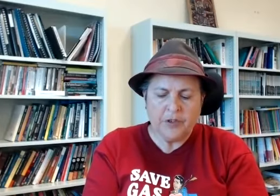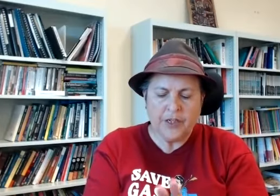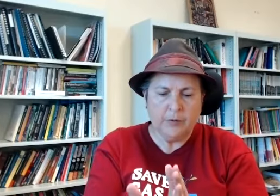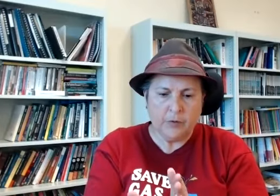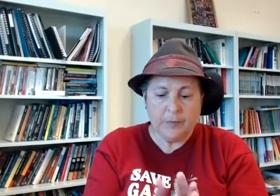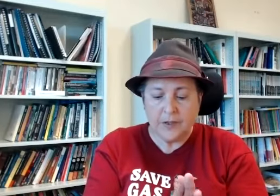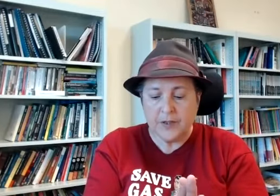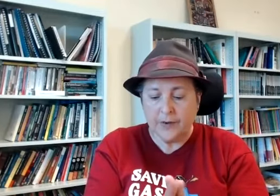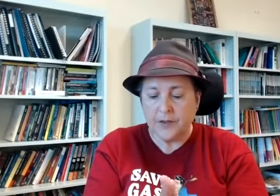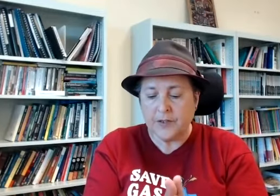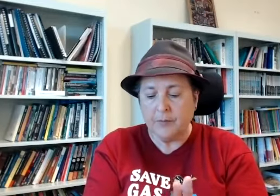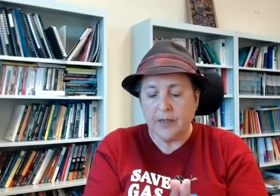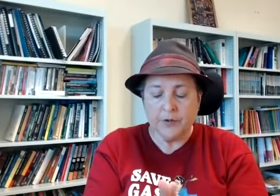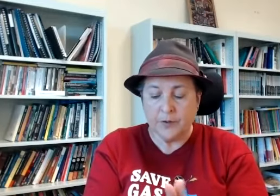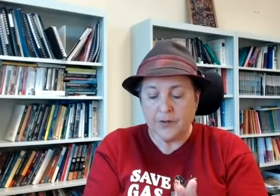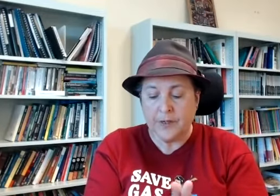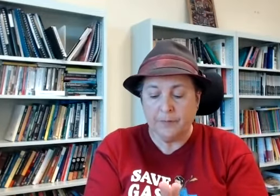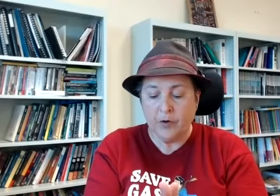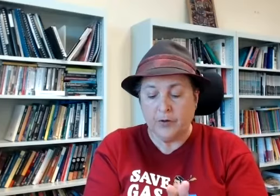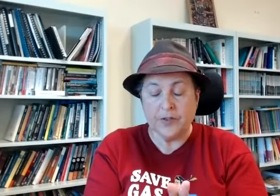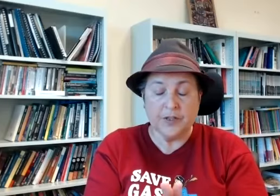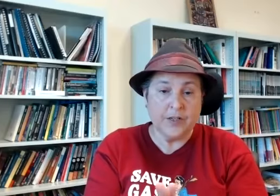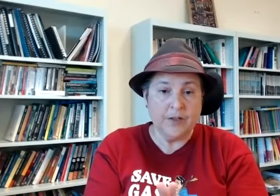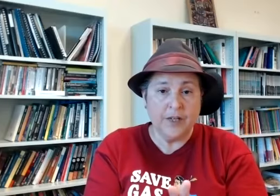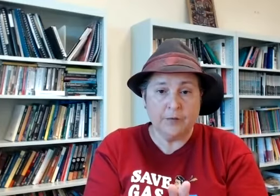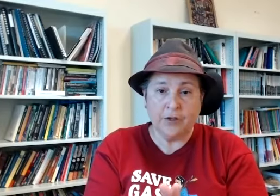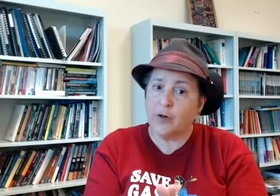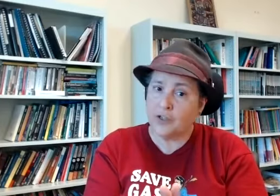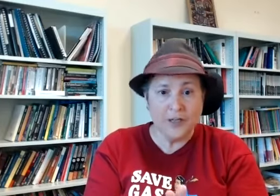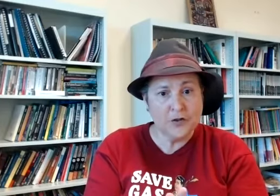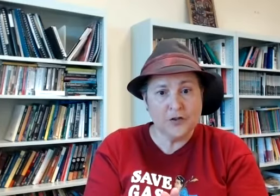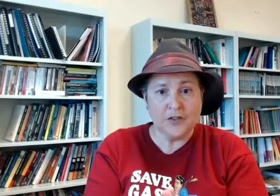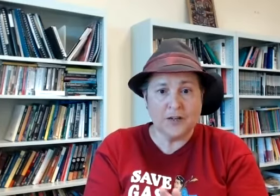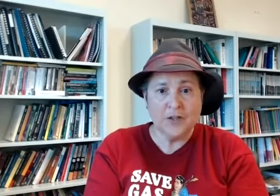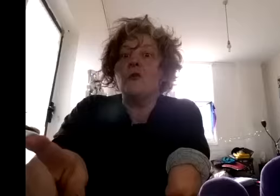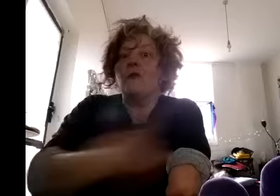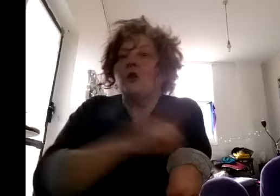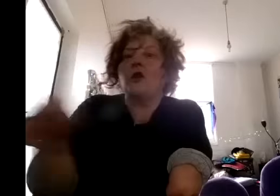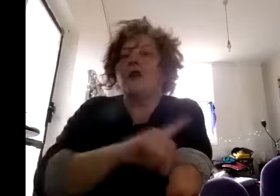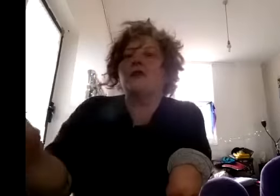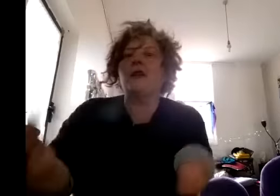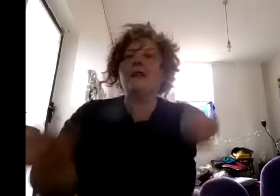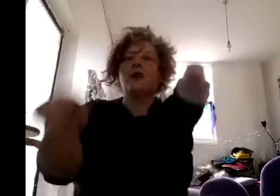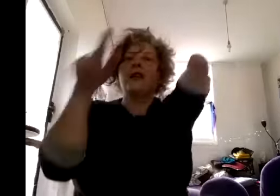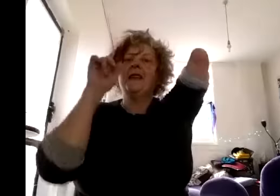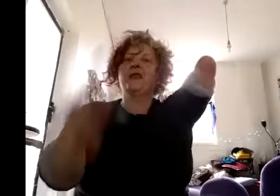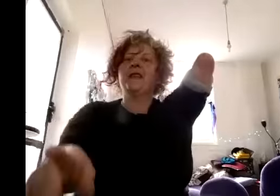particularly with Quippings now that it's coming up to its um well 16th year congratulations no no no no sorry no 2010